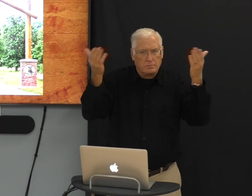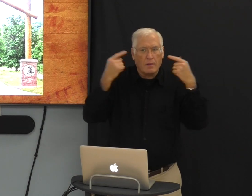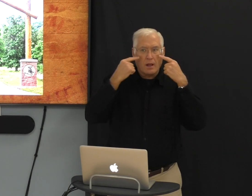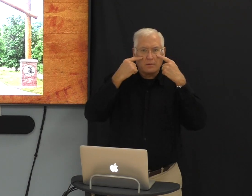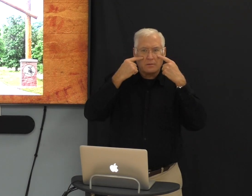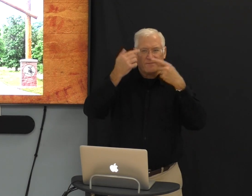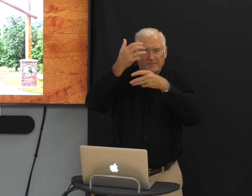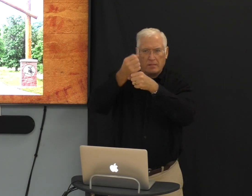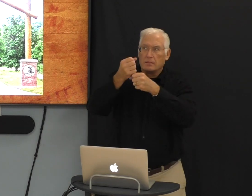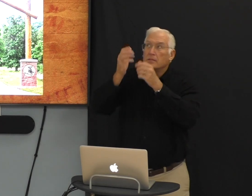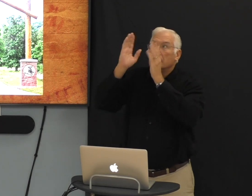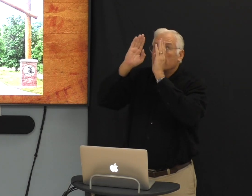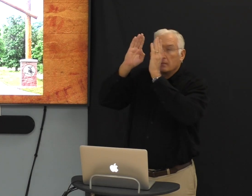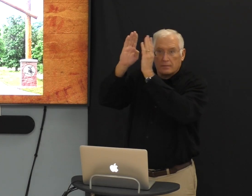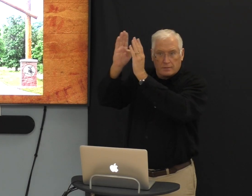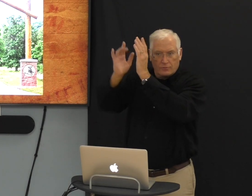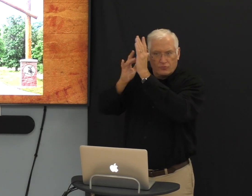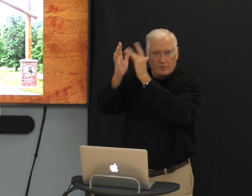have time with God.